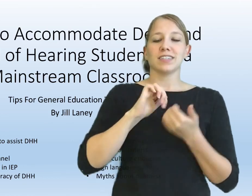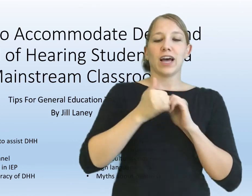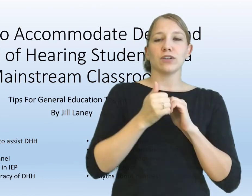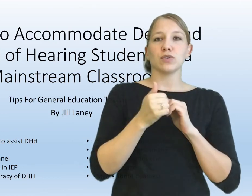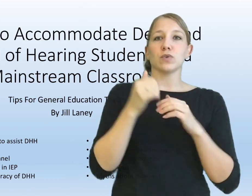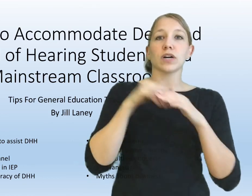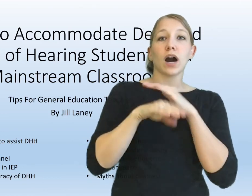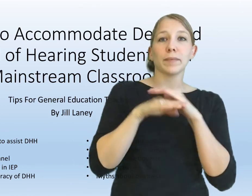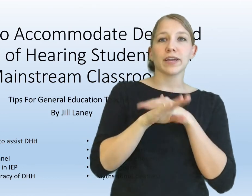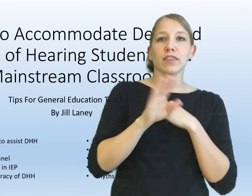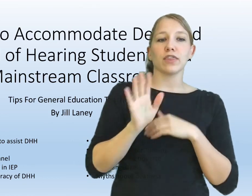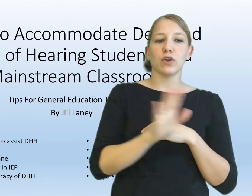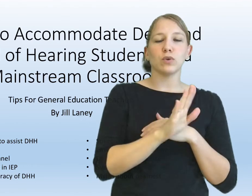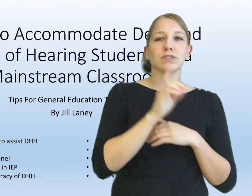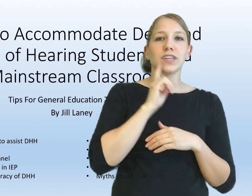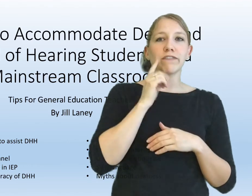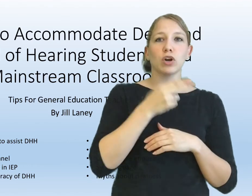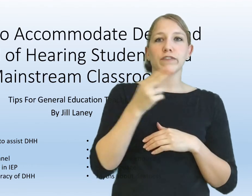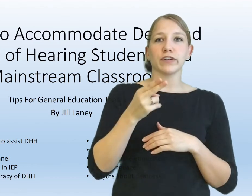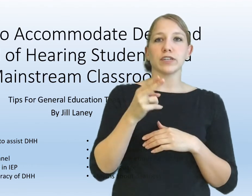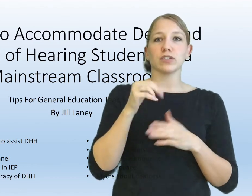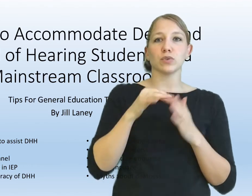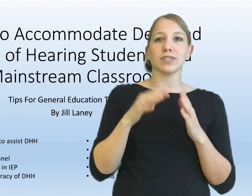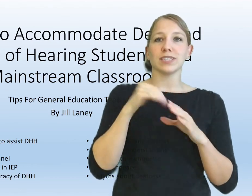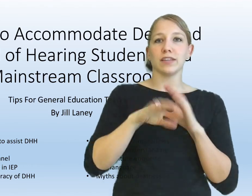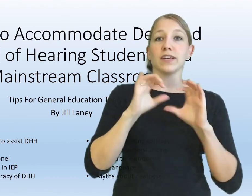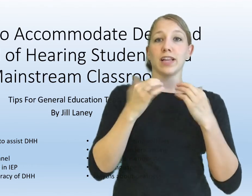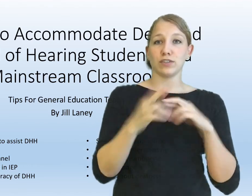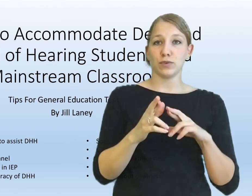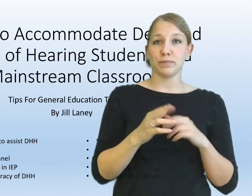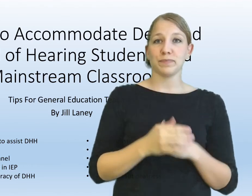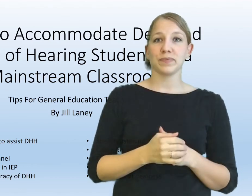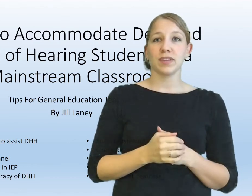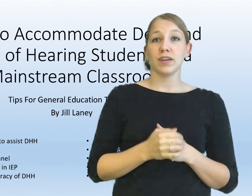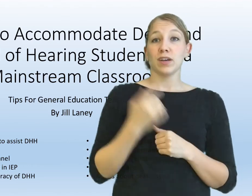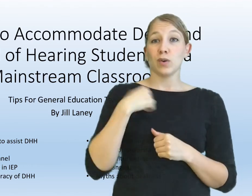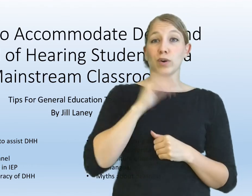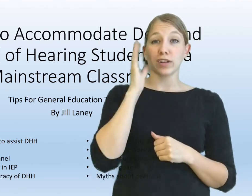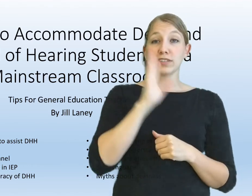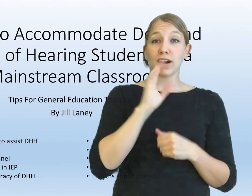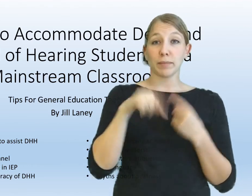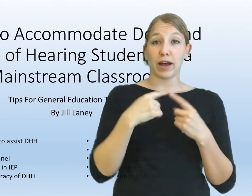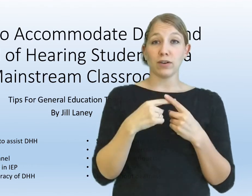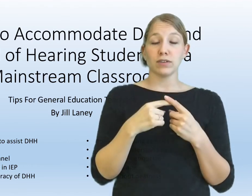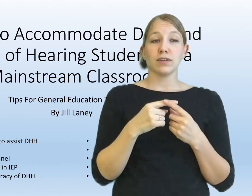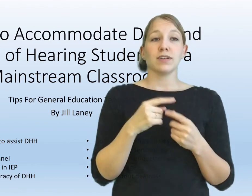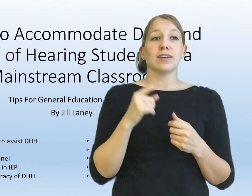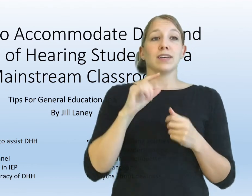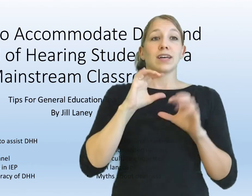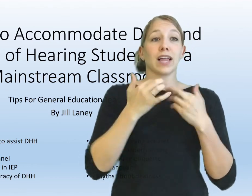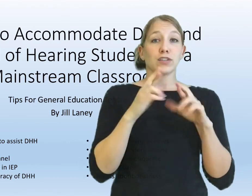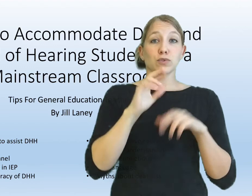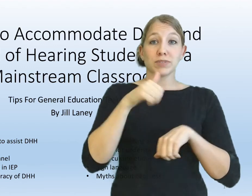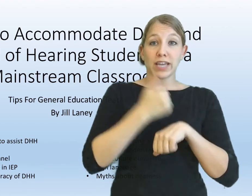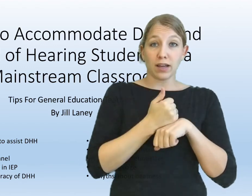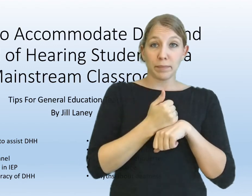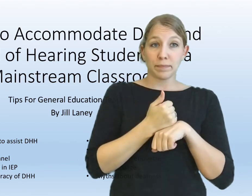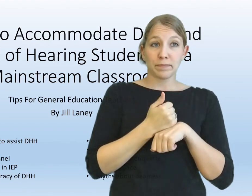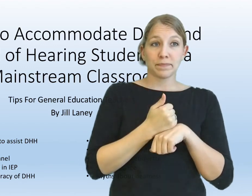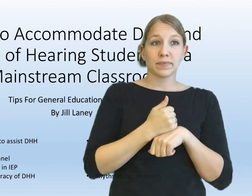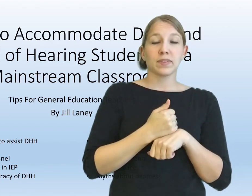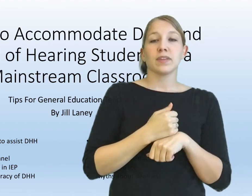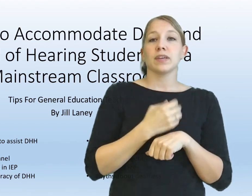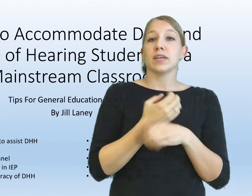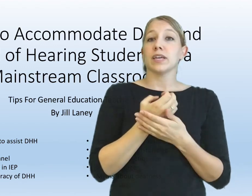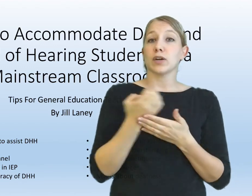This is how to accommodate those deaf and hard of hearing students in the classroom. We're going to talk about classroom setup,